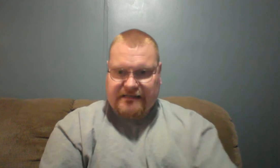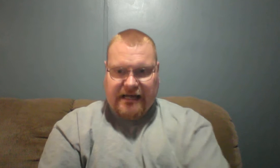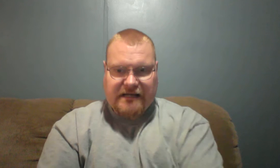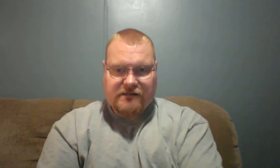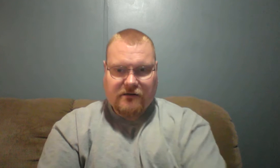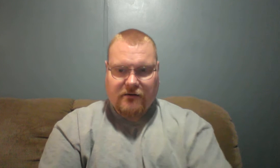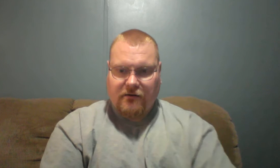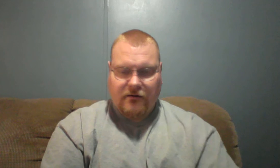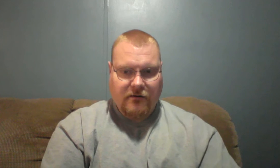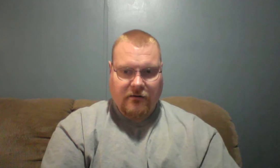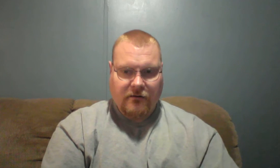days,